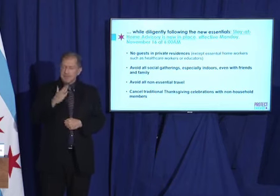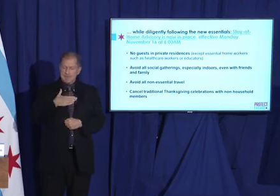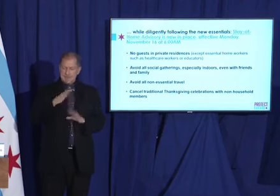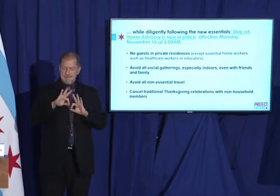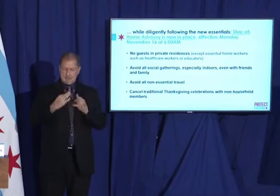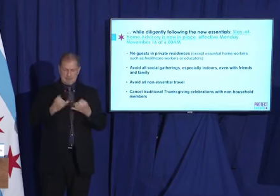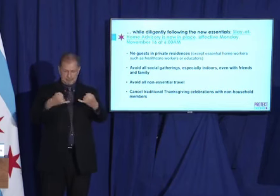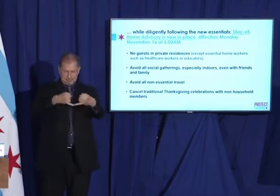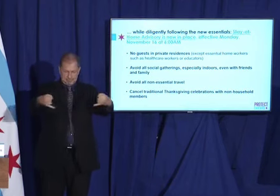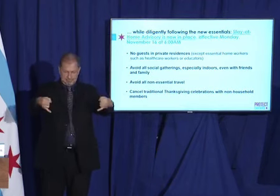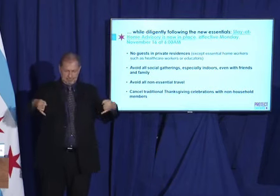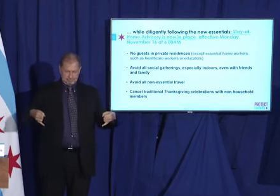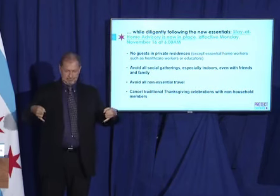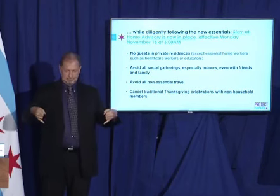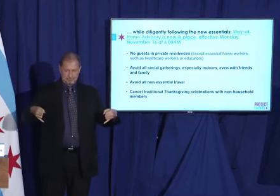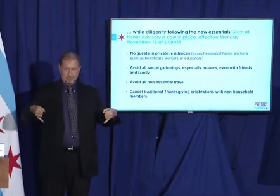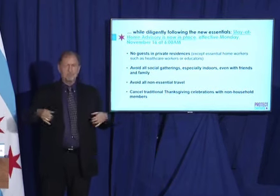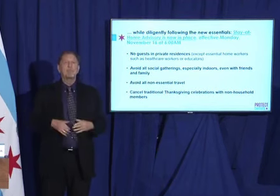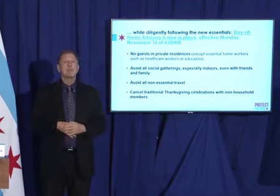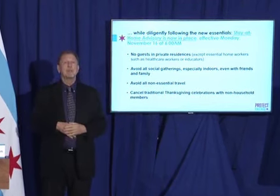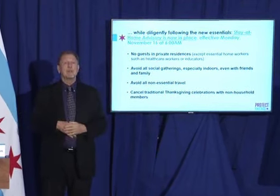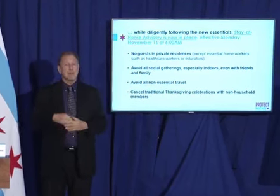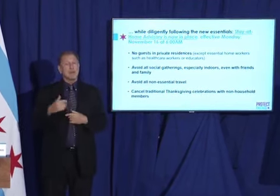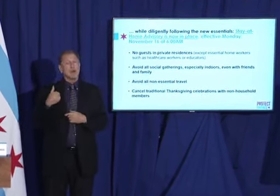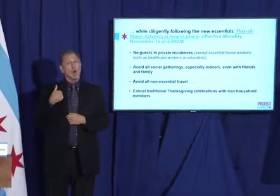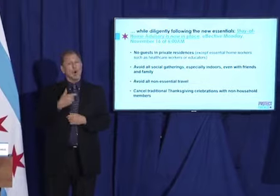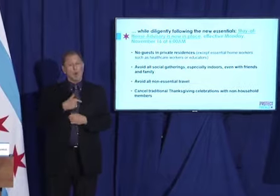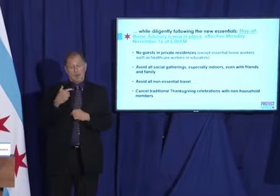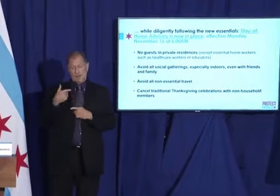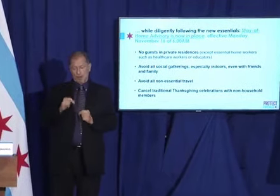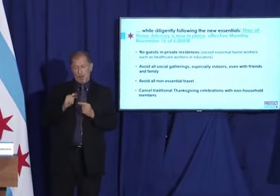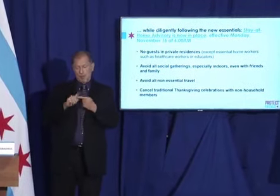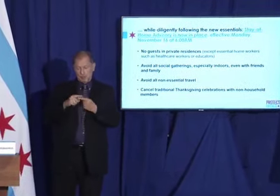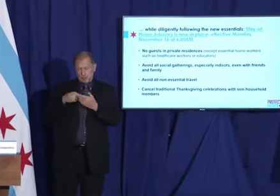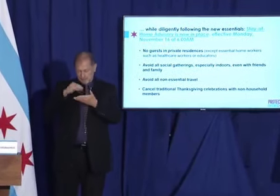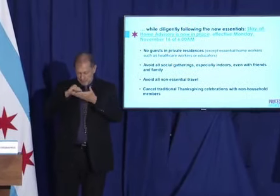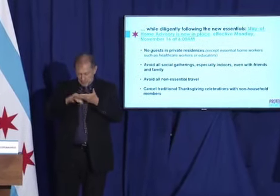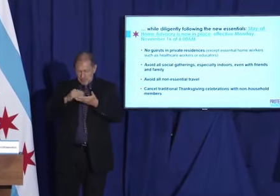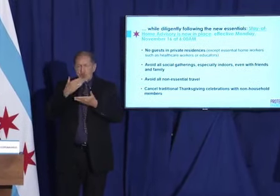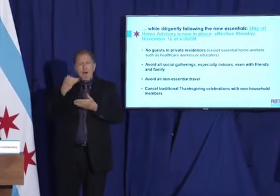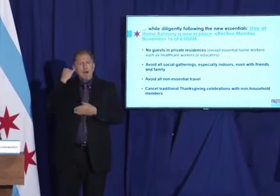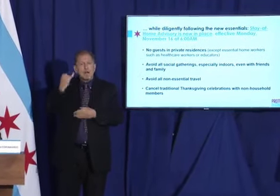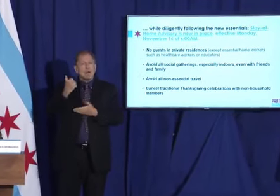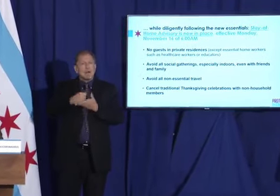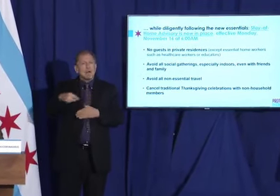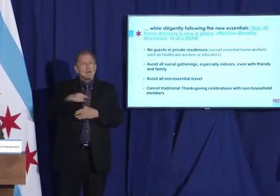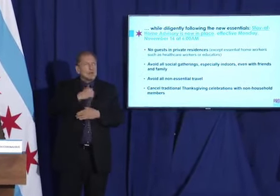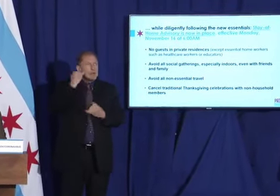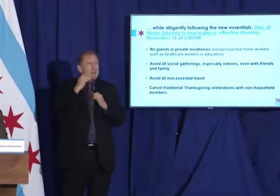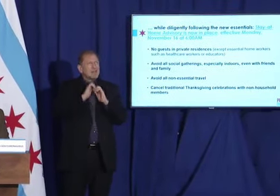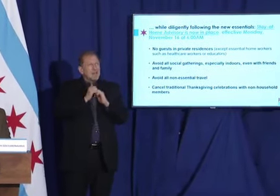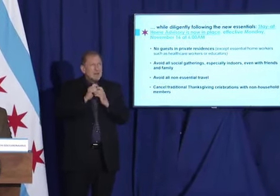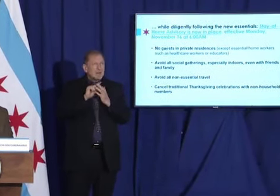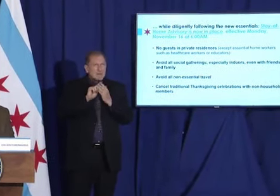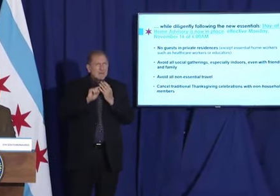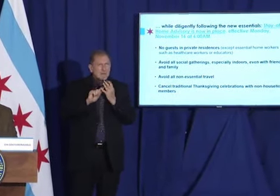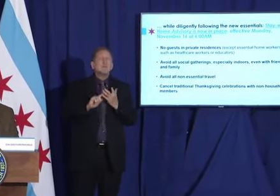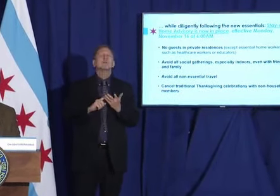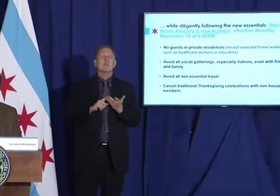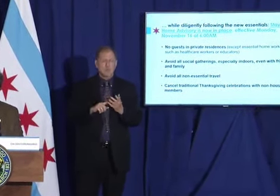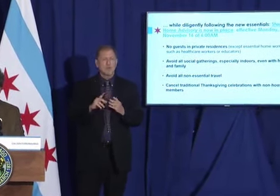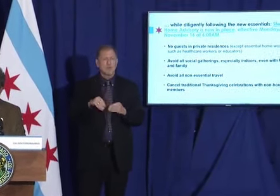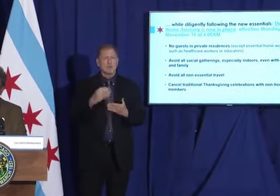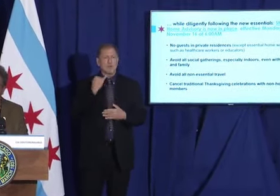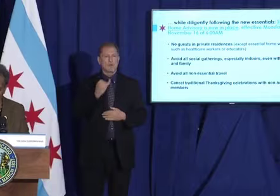And my team is putting together toolkits to help you do just that. I can't emphasize this enough. We have to be